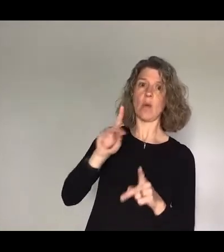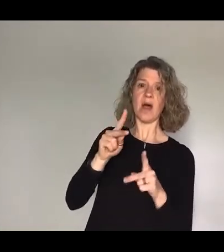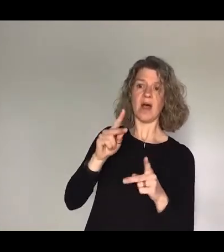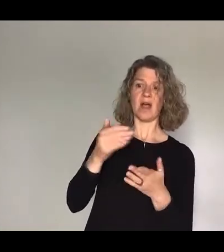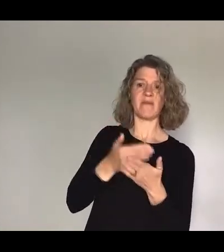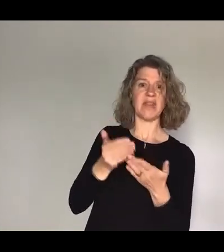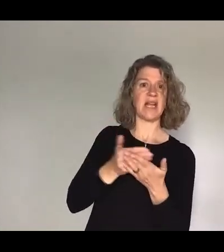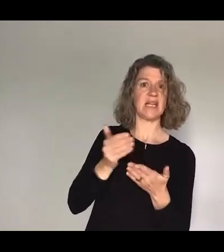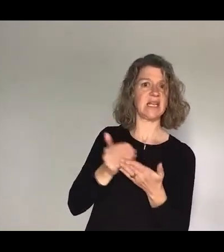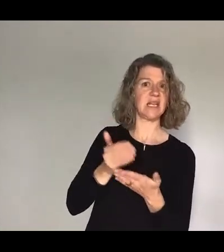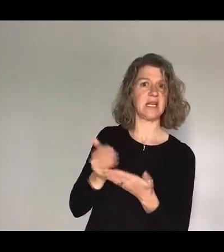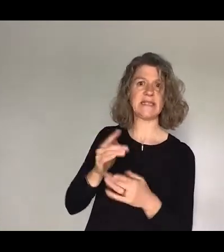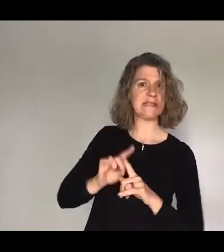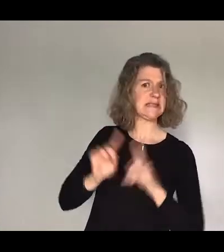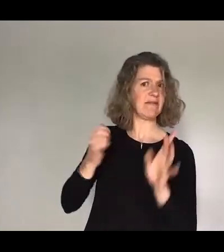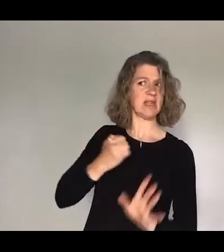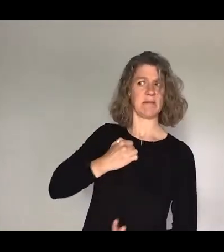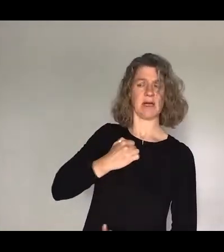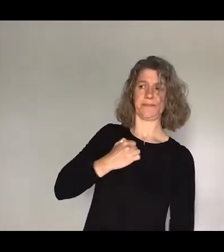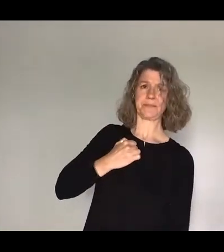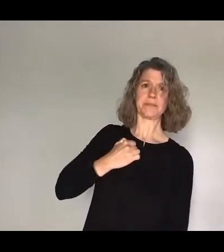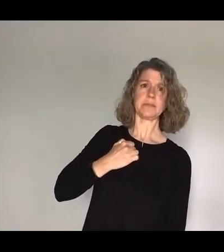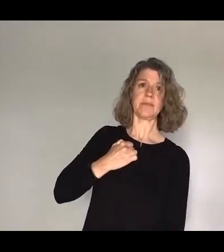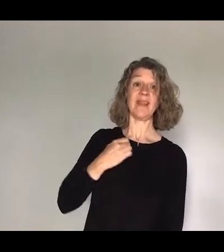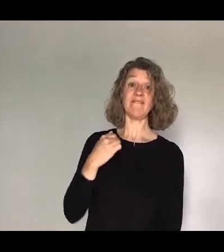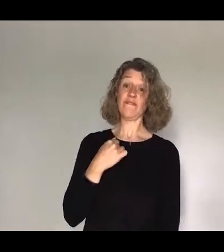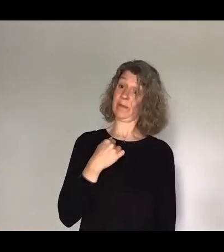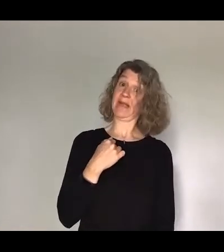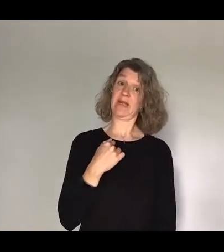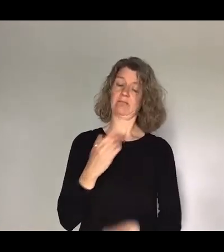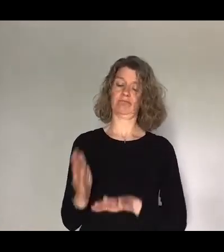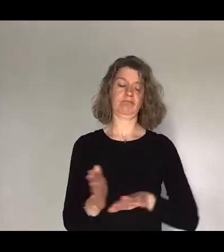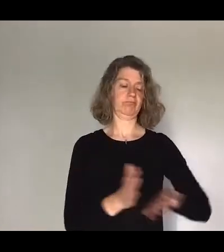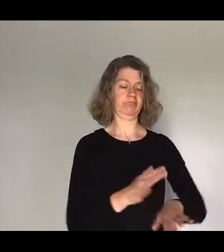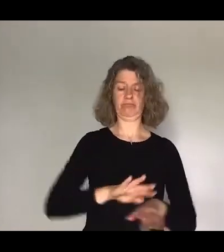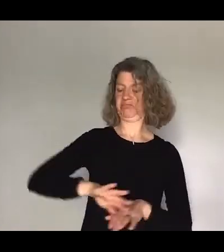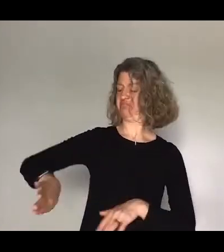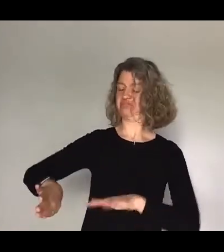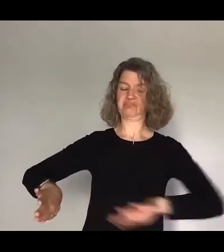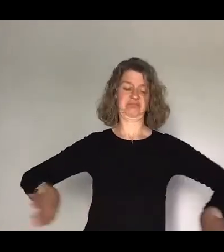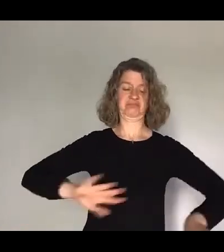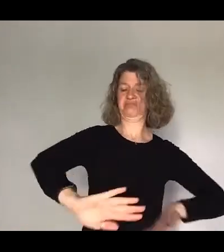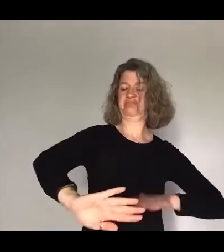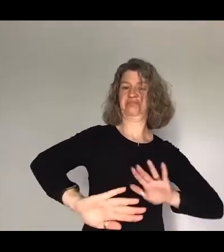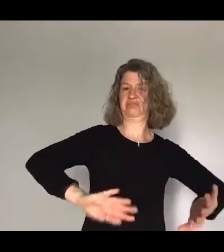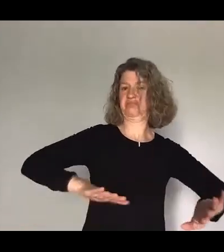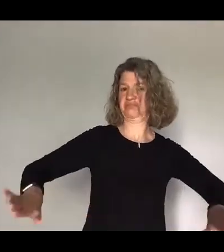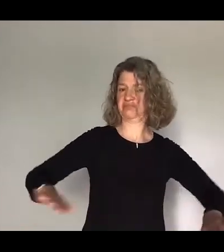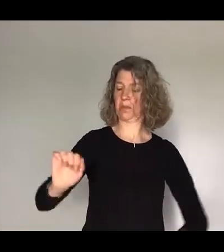completely different to mine see if it was me I'd just kind of move stuff around so it looked tidier I would polish around the